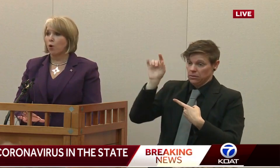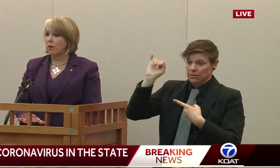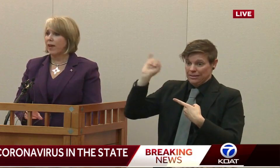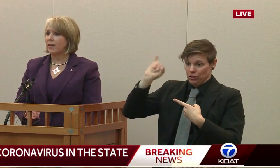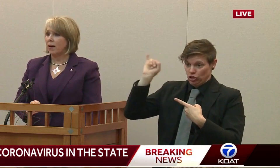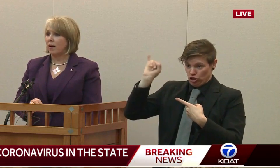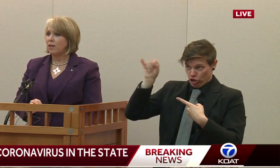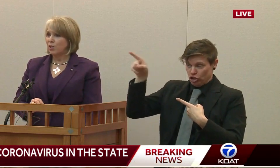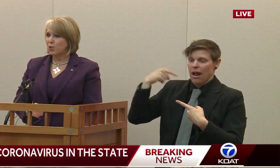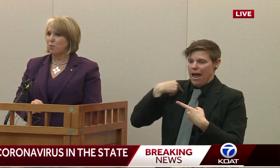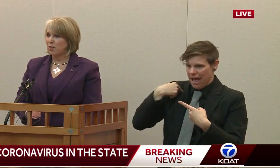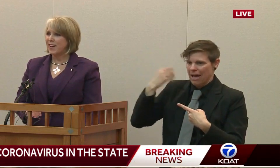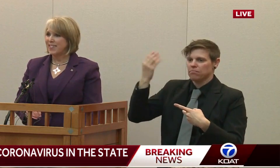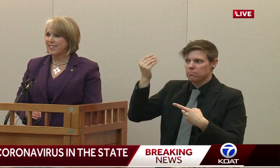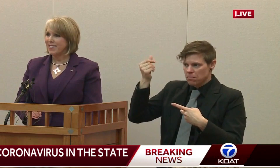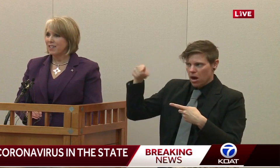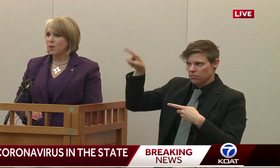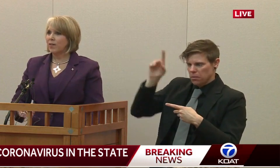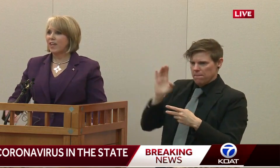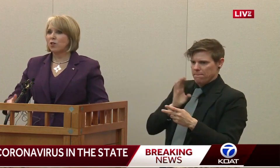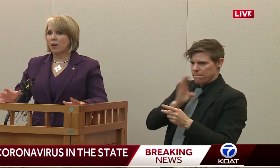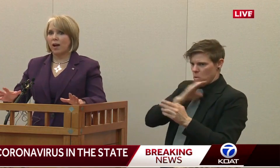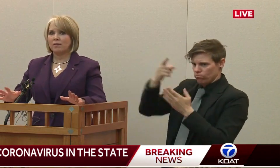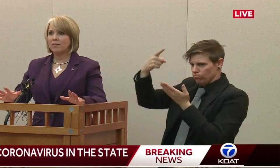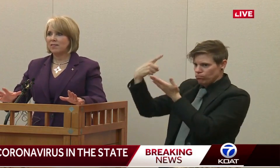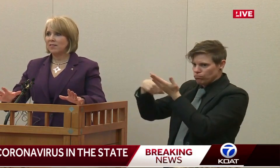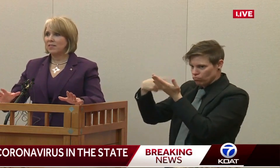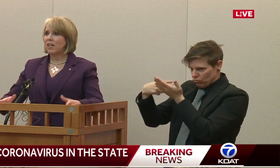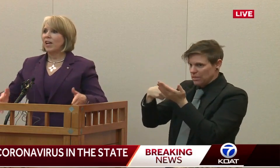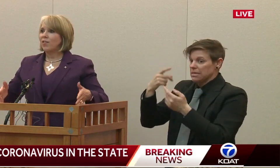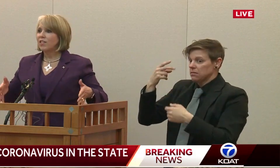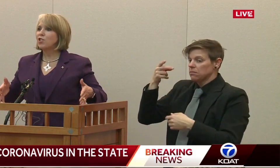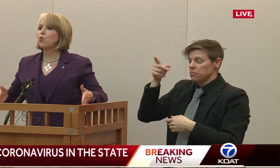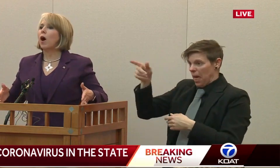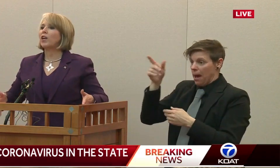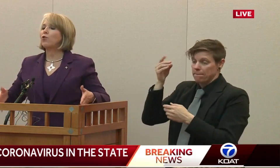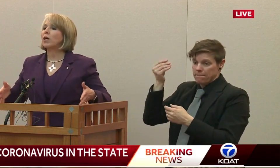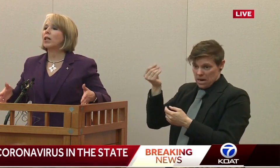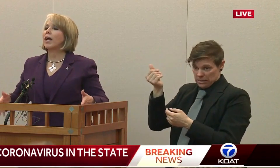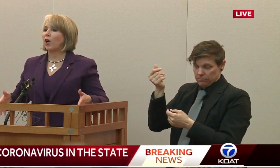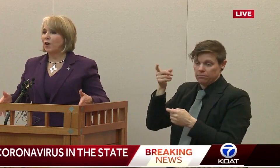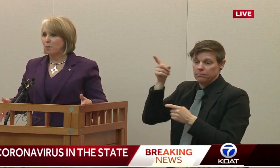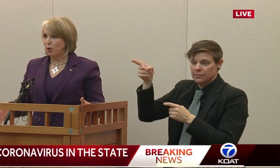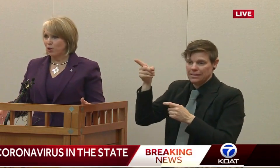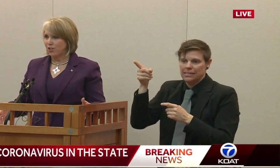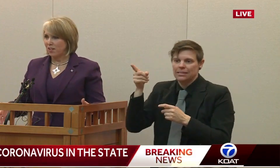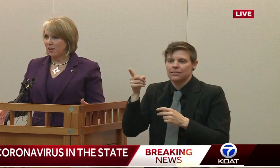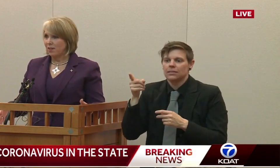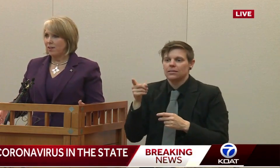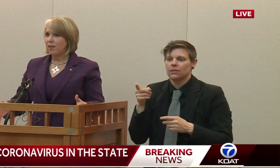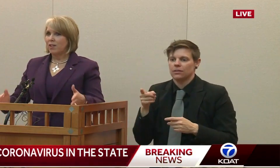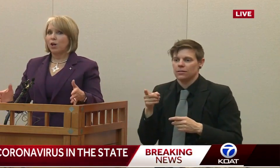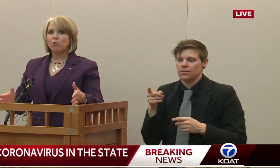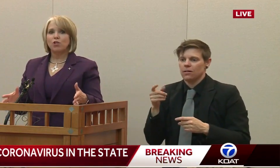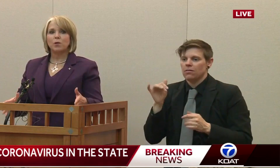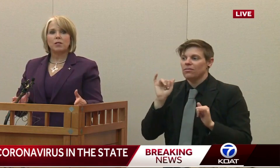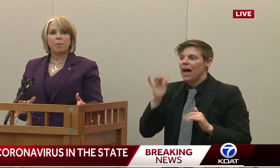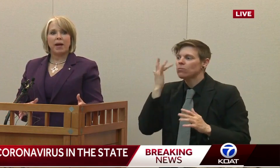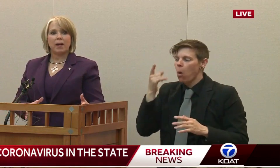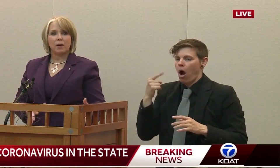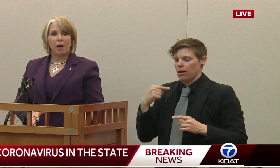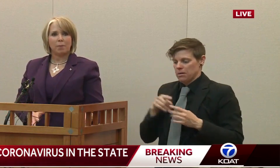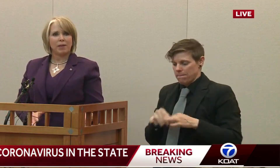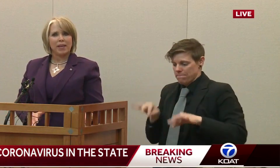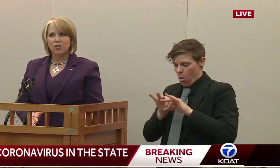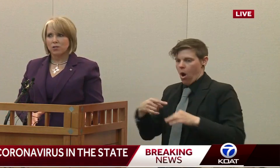that board and that superintendent. Again, this is why you declare an emergency. You don't do